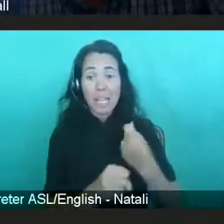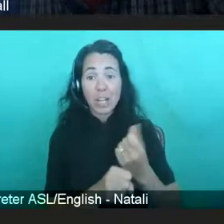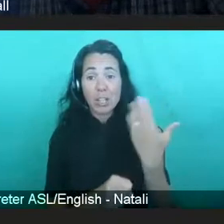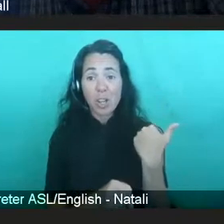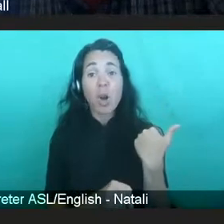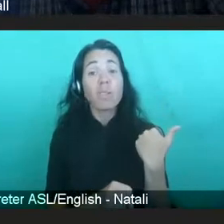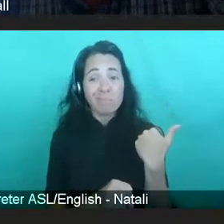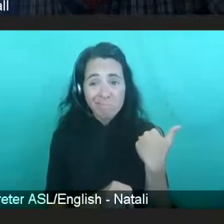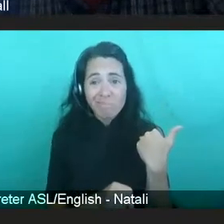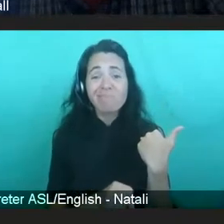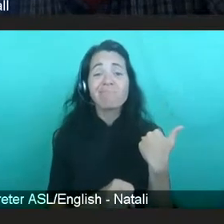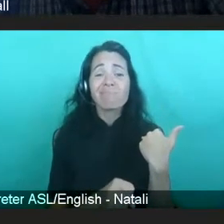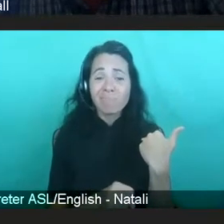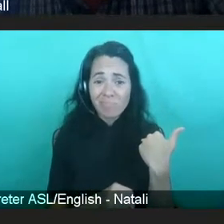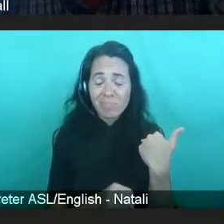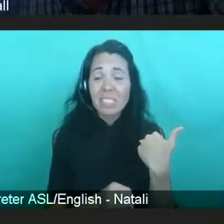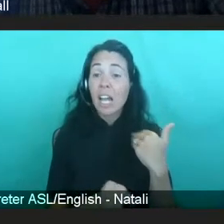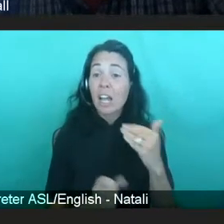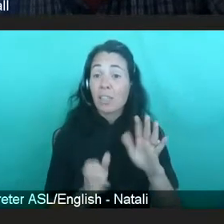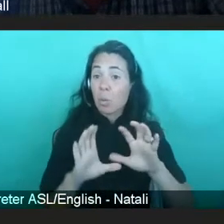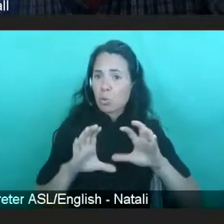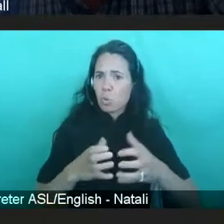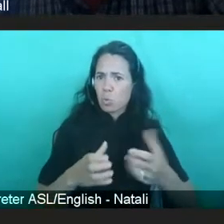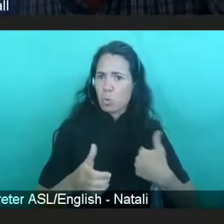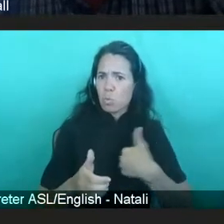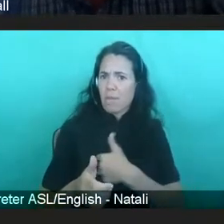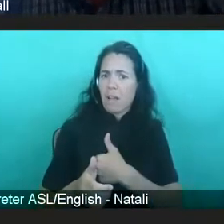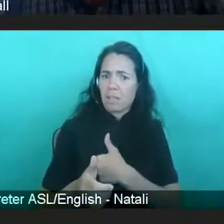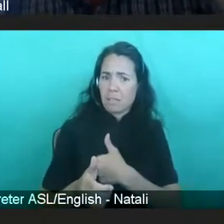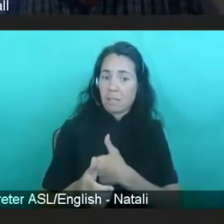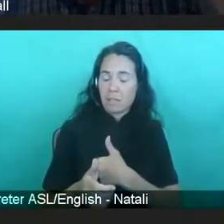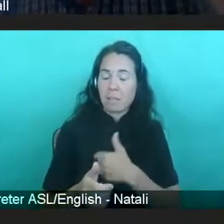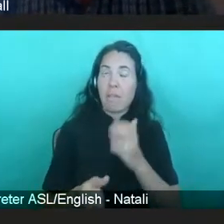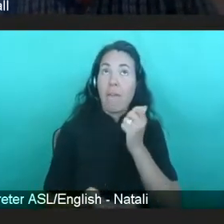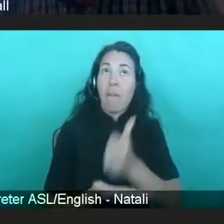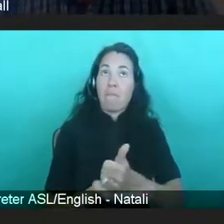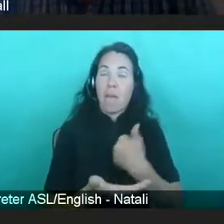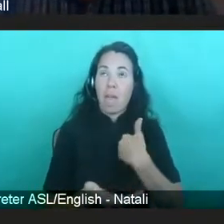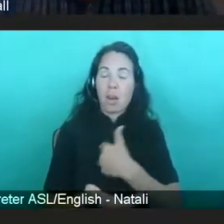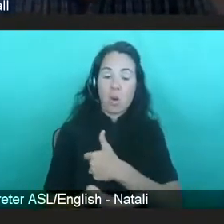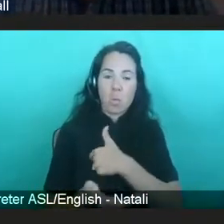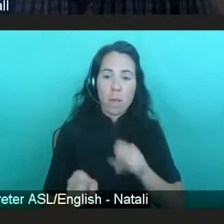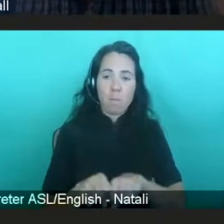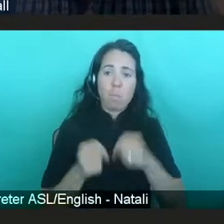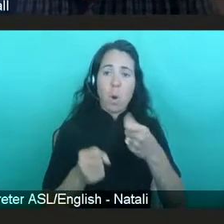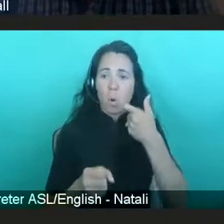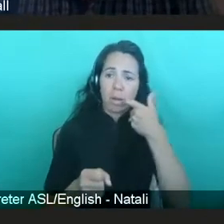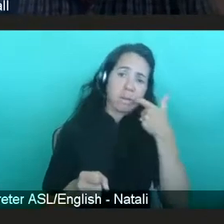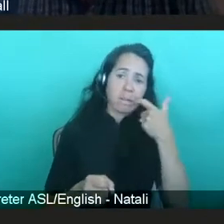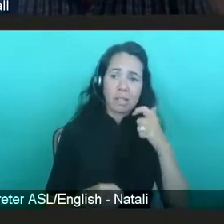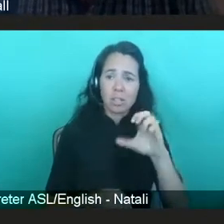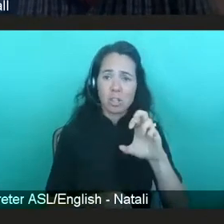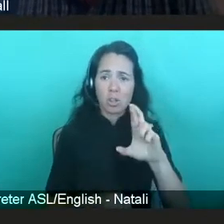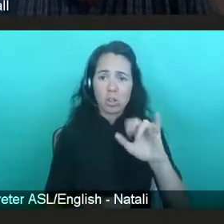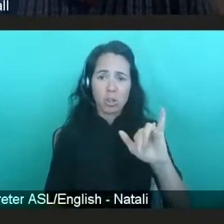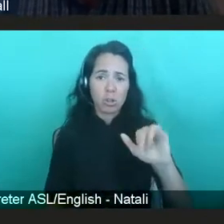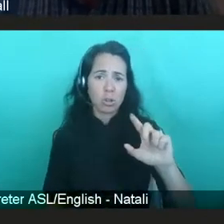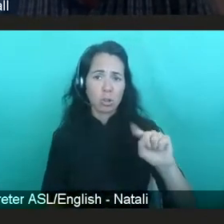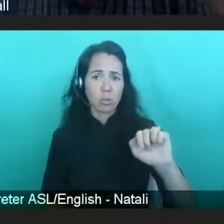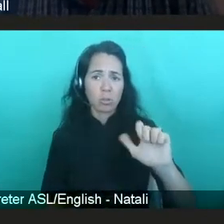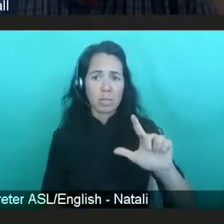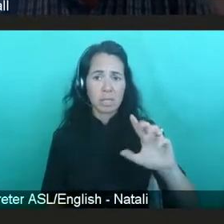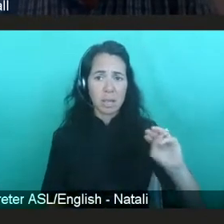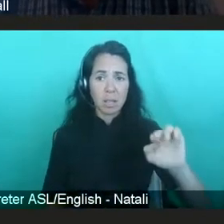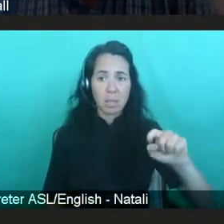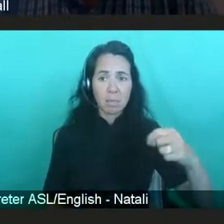group of us, gay men, who were coming out of crystal meth addiction, where we realized that there were gaps in